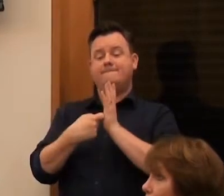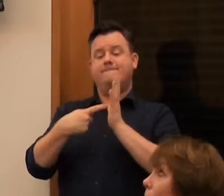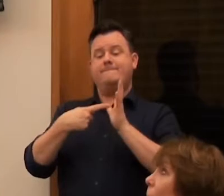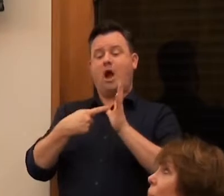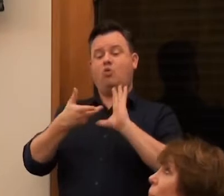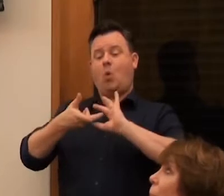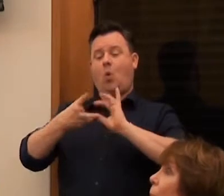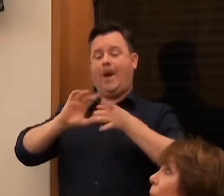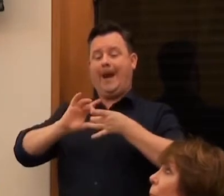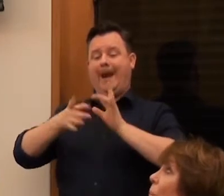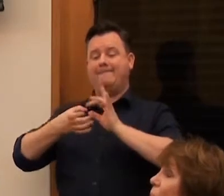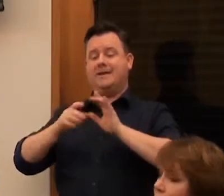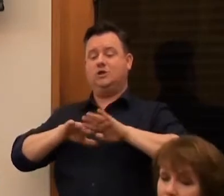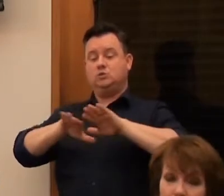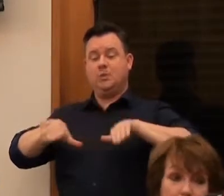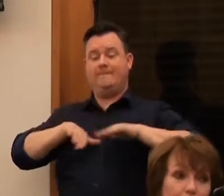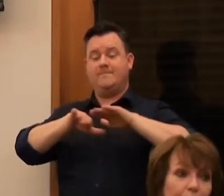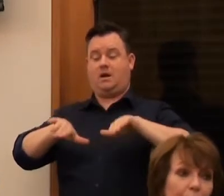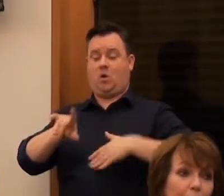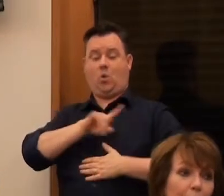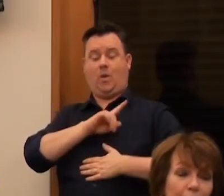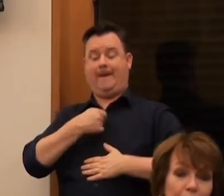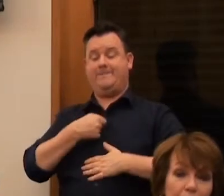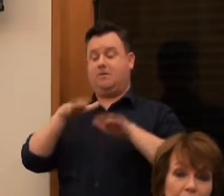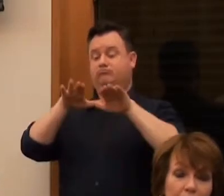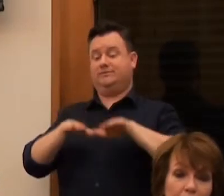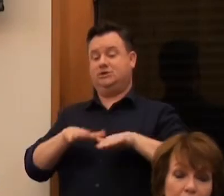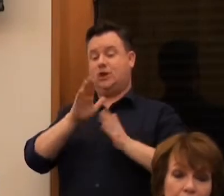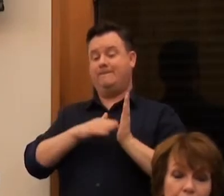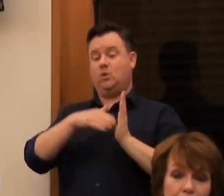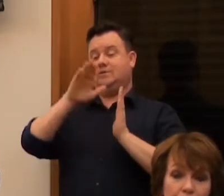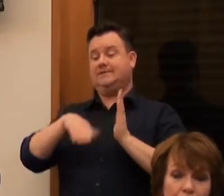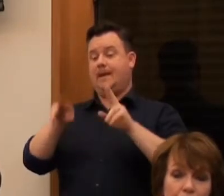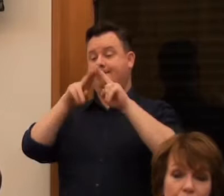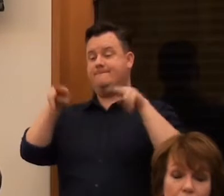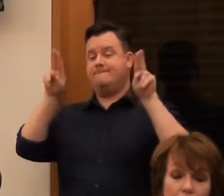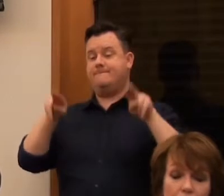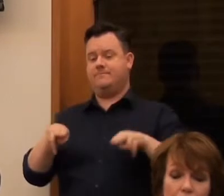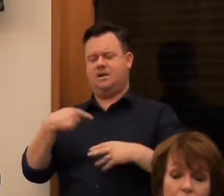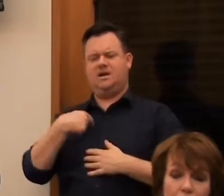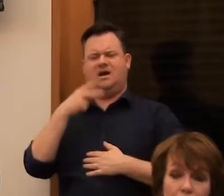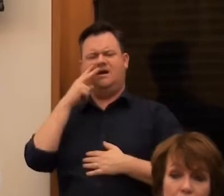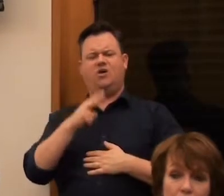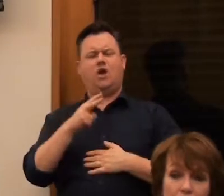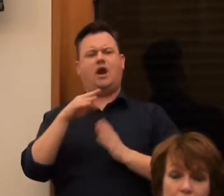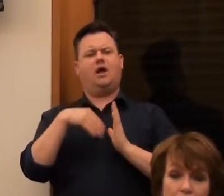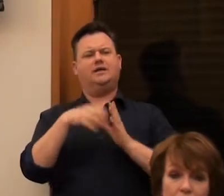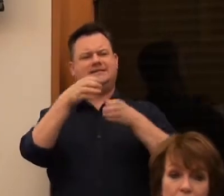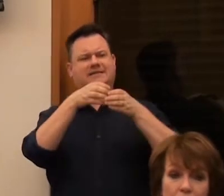And I met Peter because I was in the British Museum looking at people, looking at the fragmented marble statues.